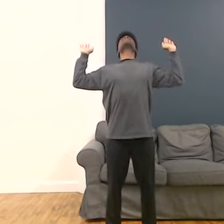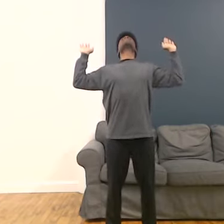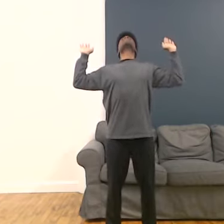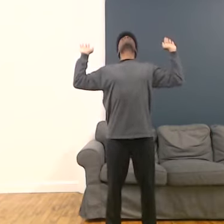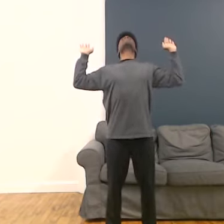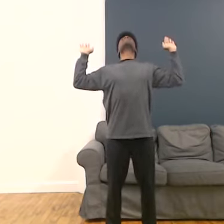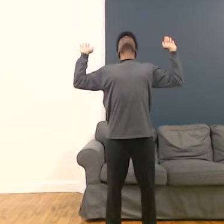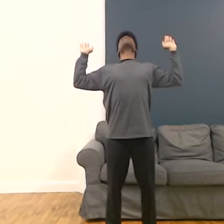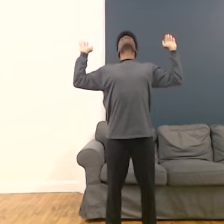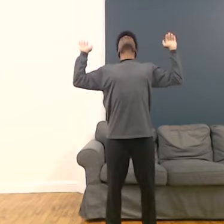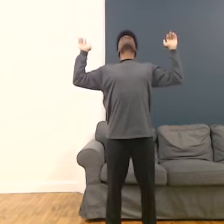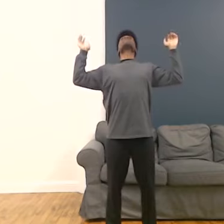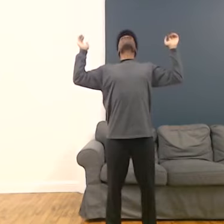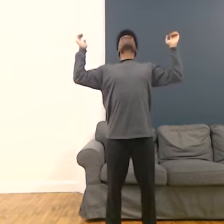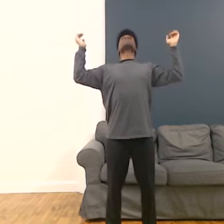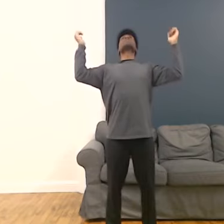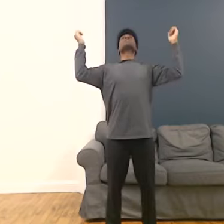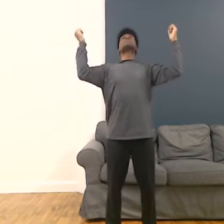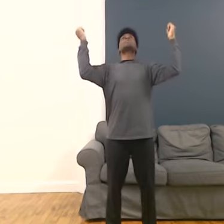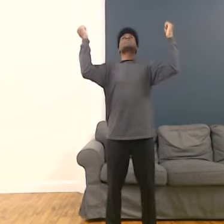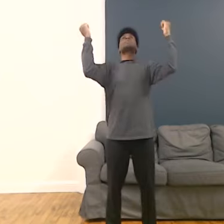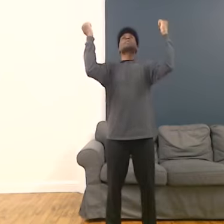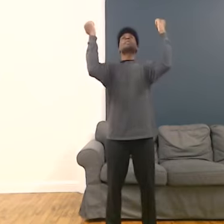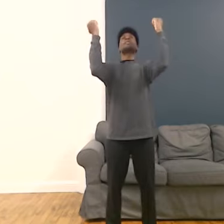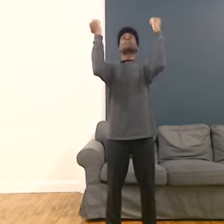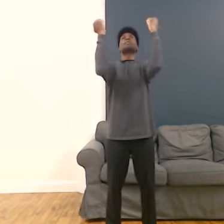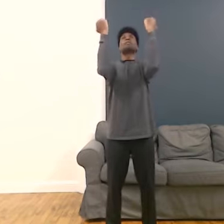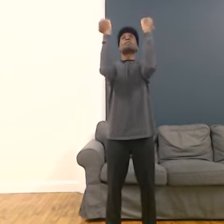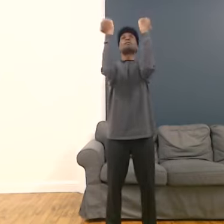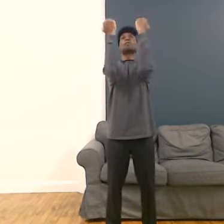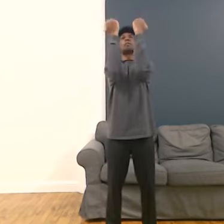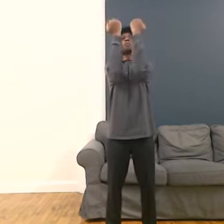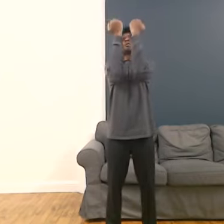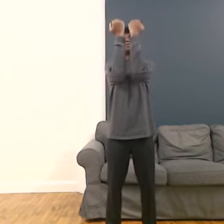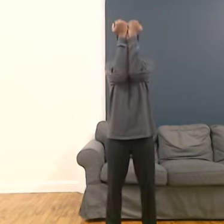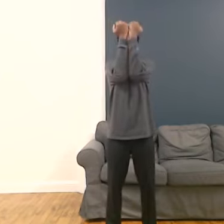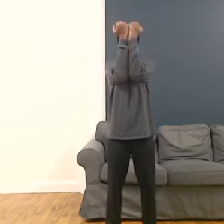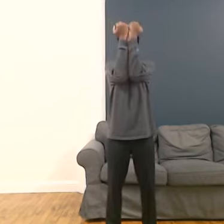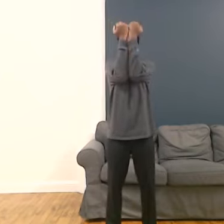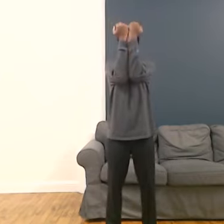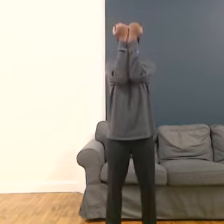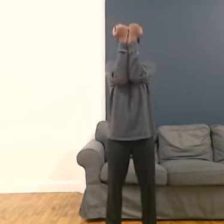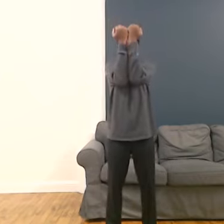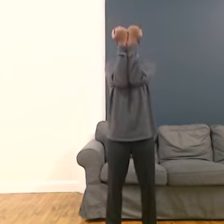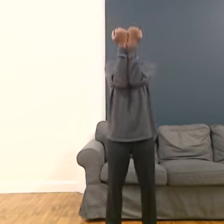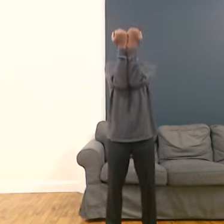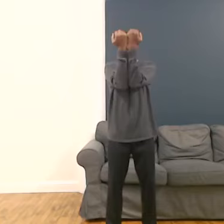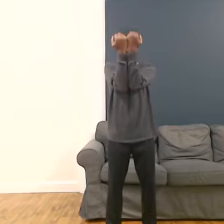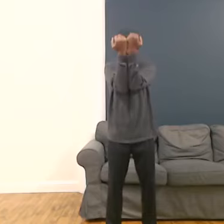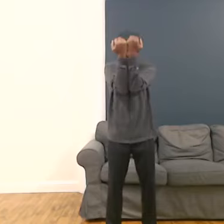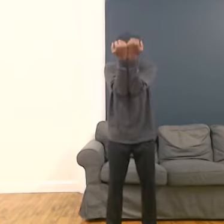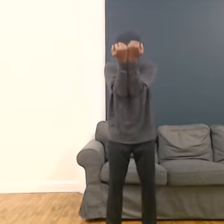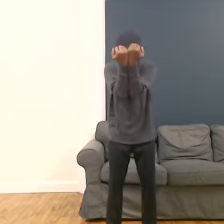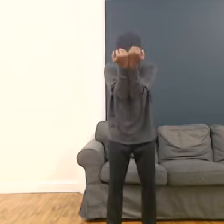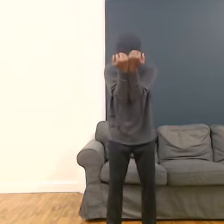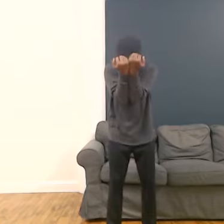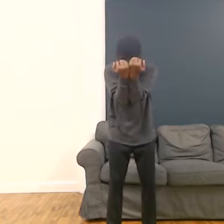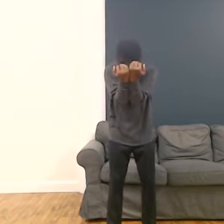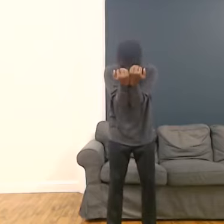On the exhale, we're going to bring the forearms together. Tuck the chin